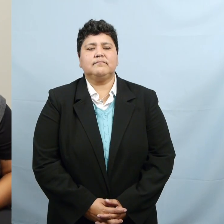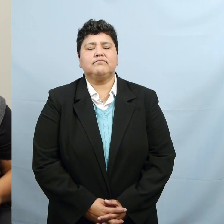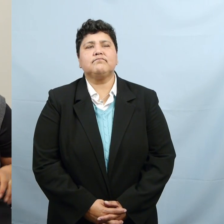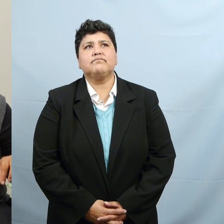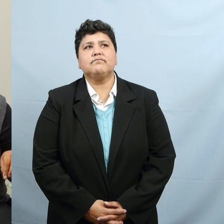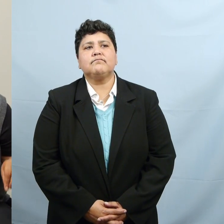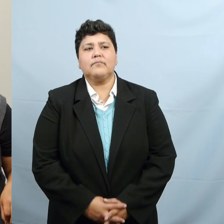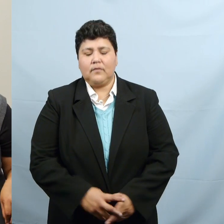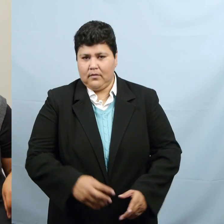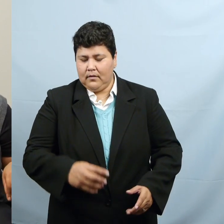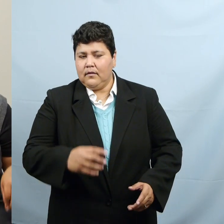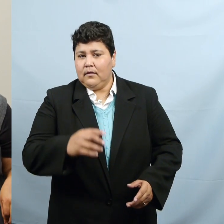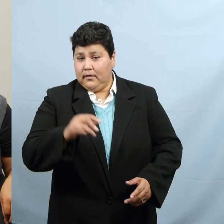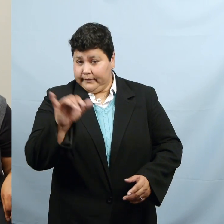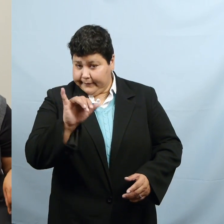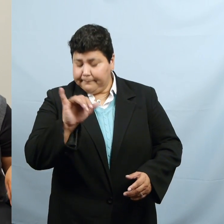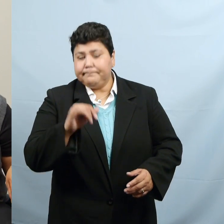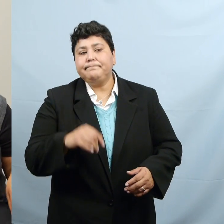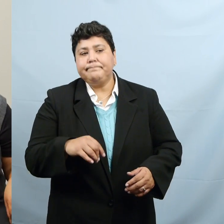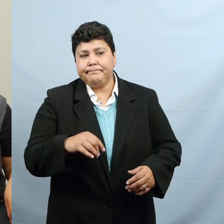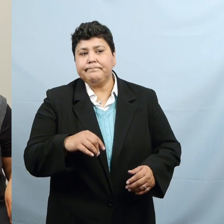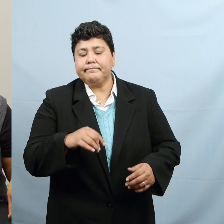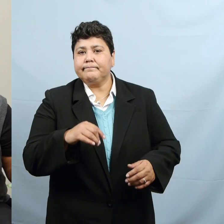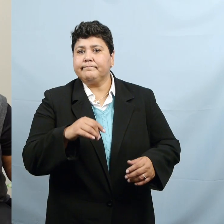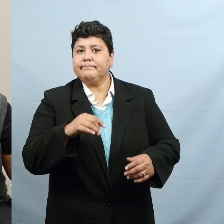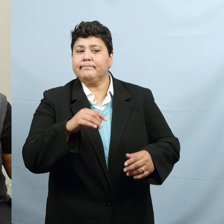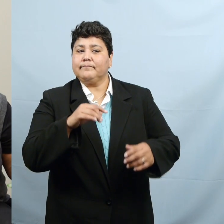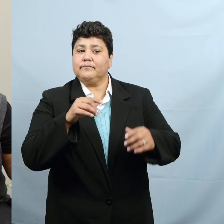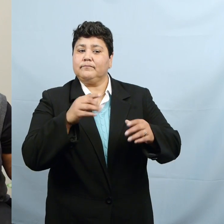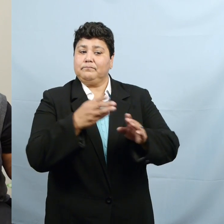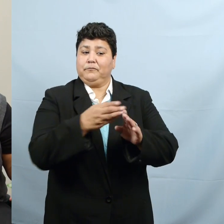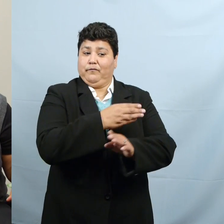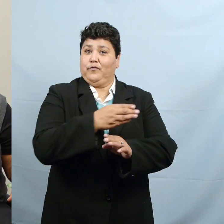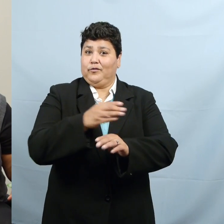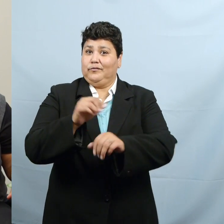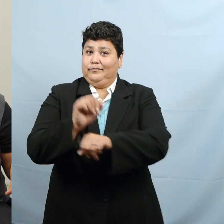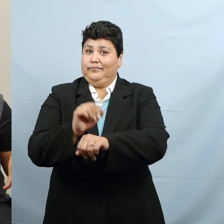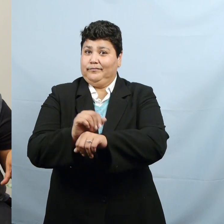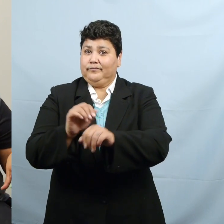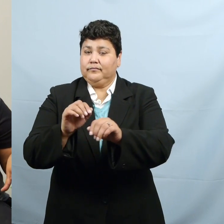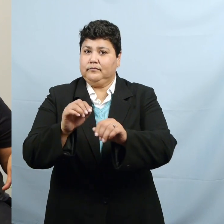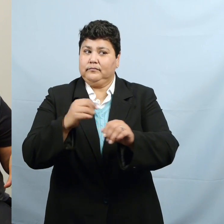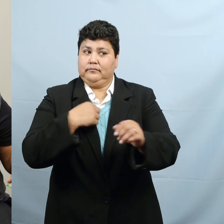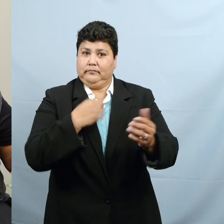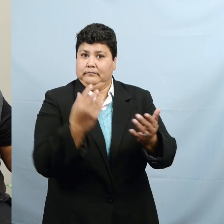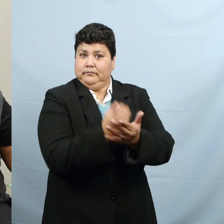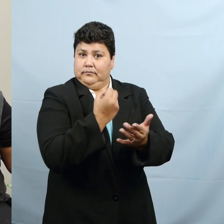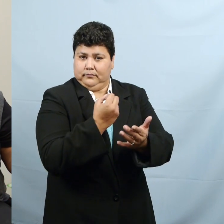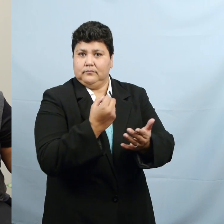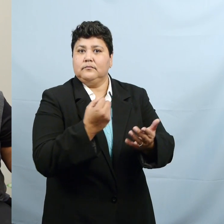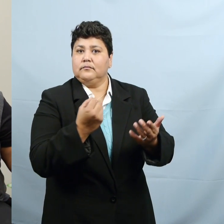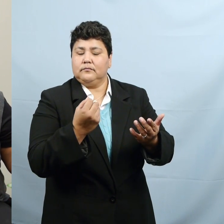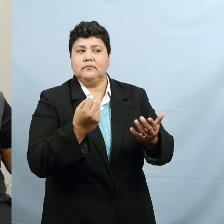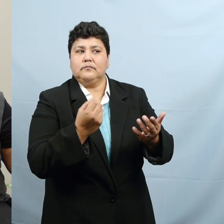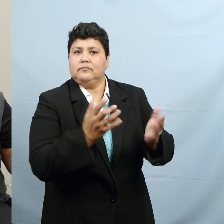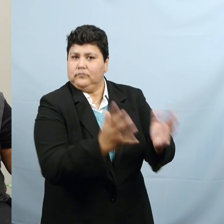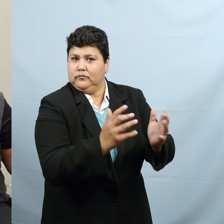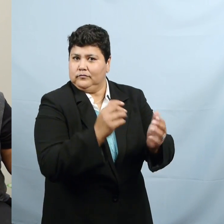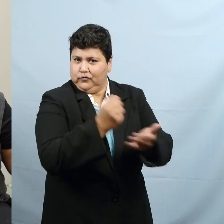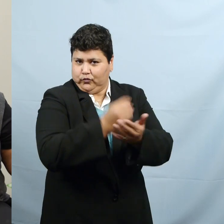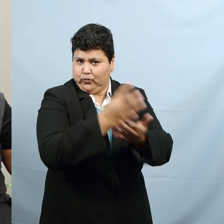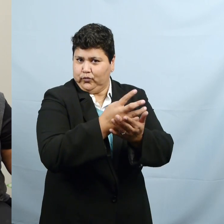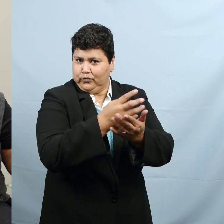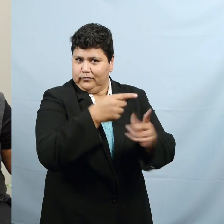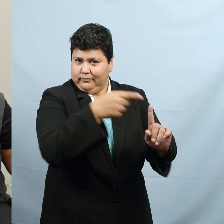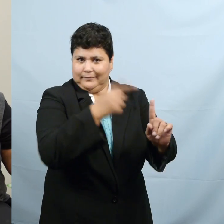One other thing that I did to take advantage of that pre-conference time, uh, before the assignment began was to also talk to the